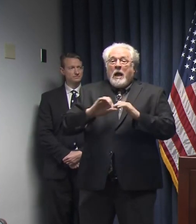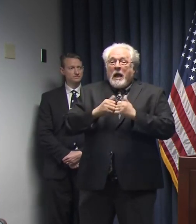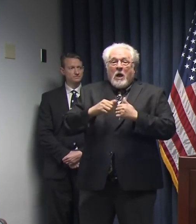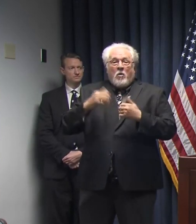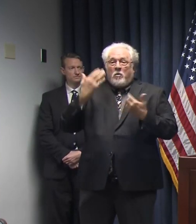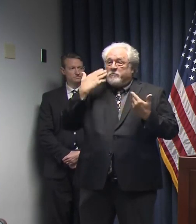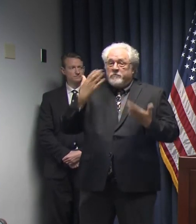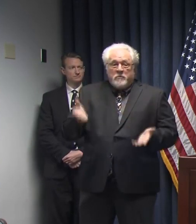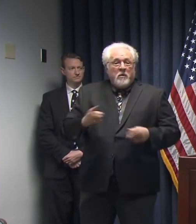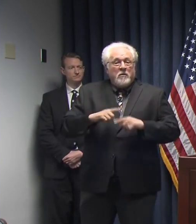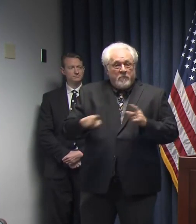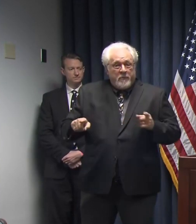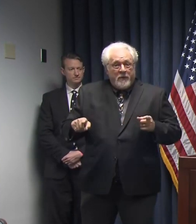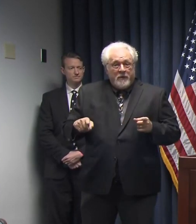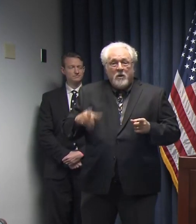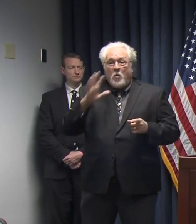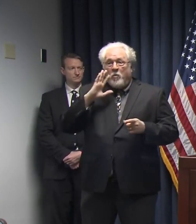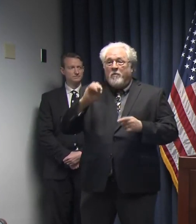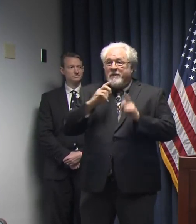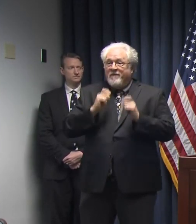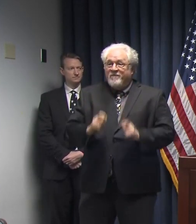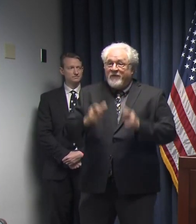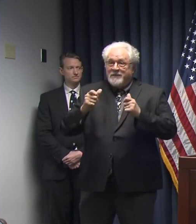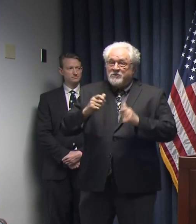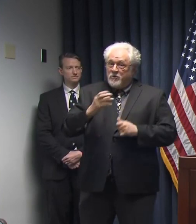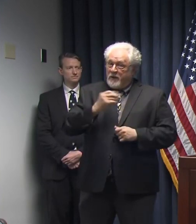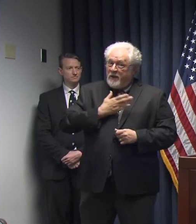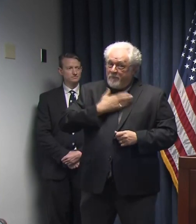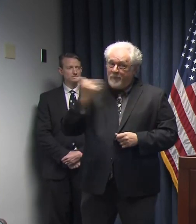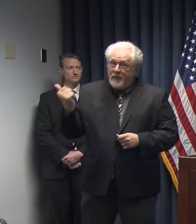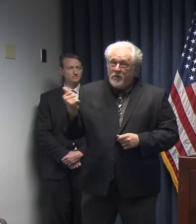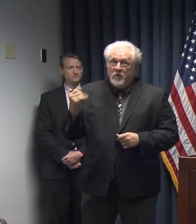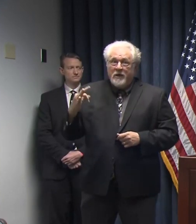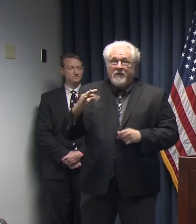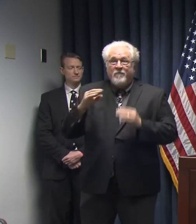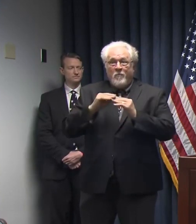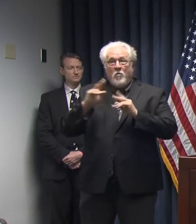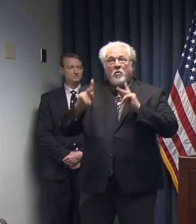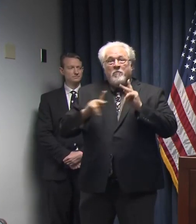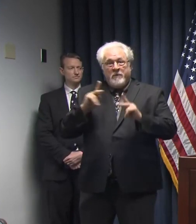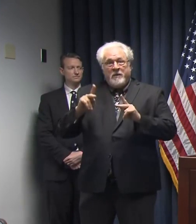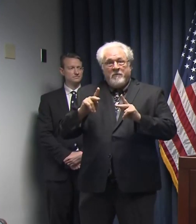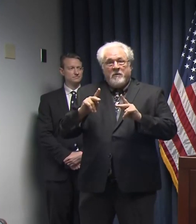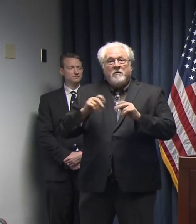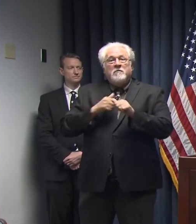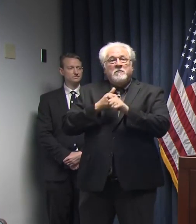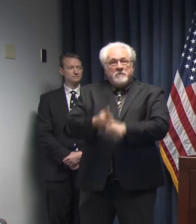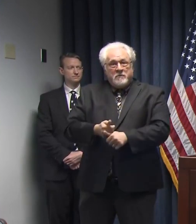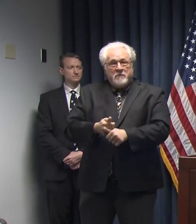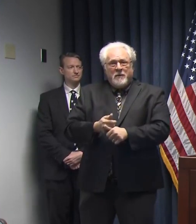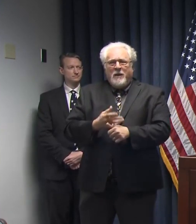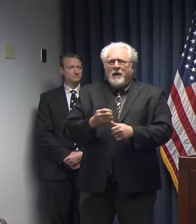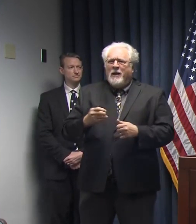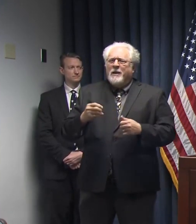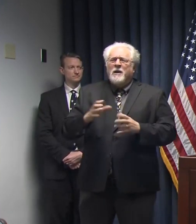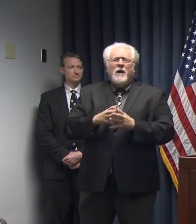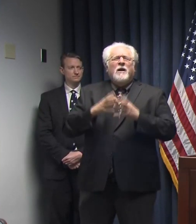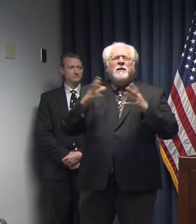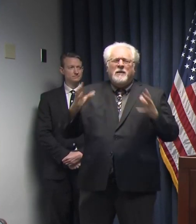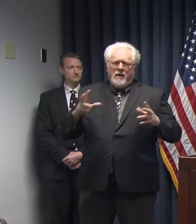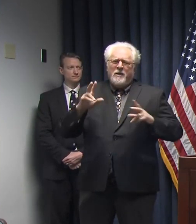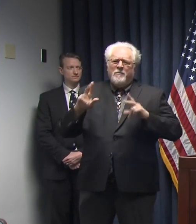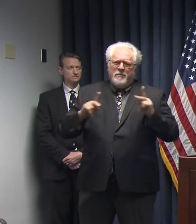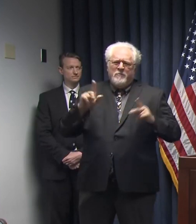you. But I can tell you it will be faster and better if more people comply. And there are an awful lot of